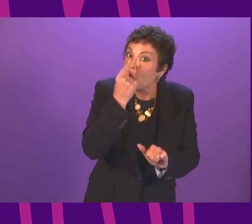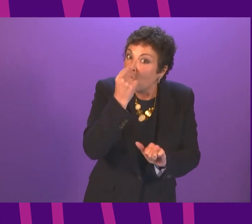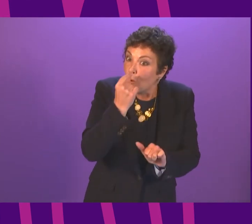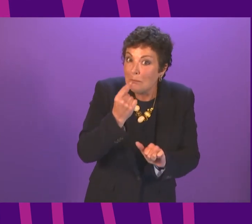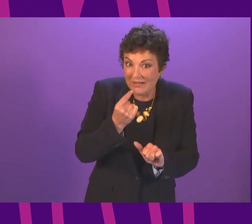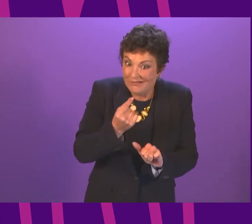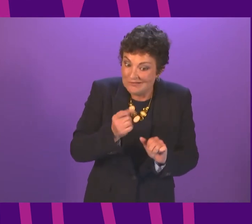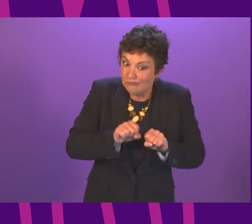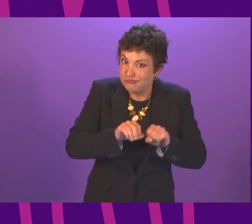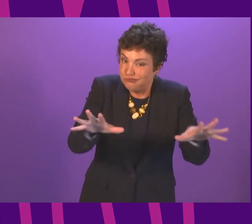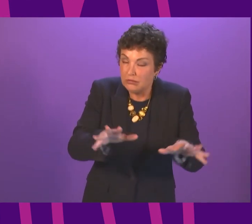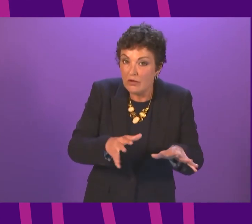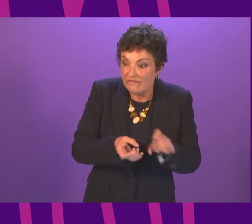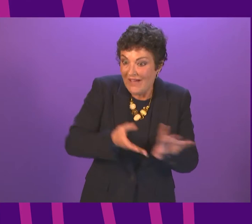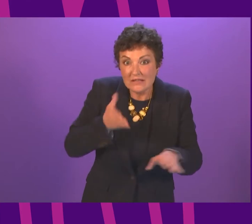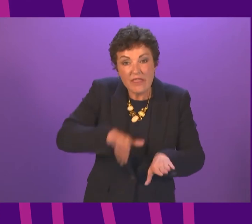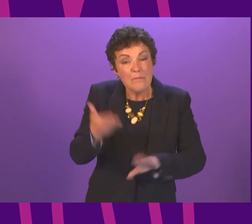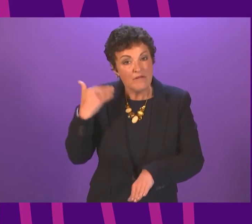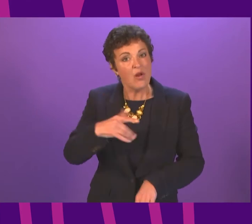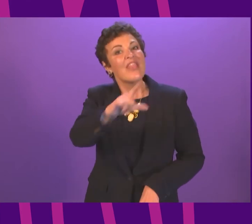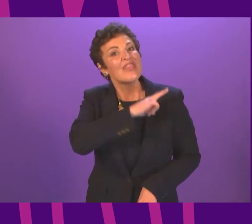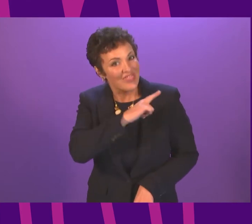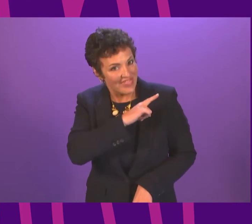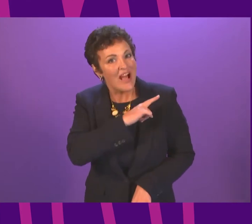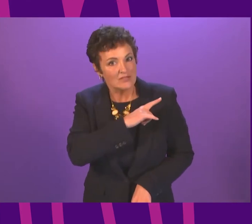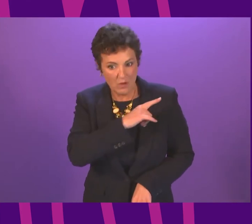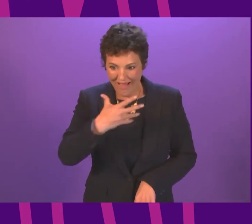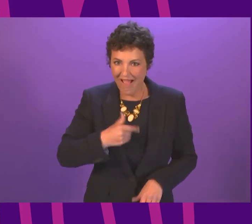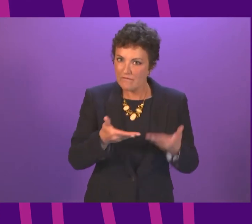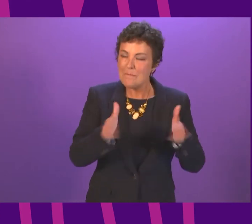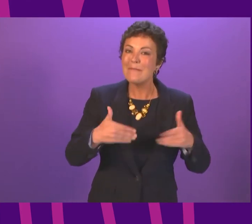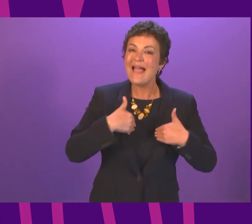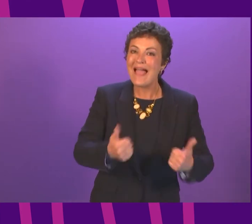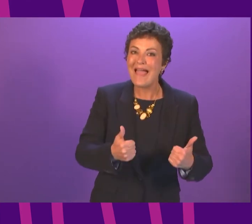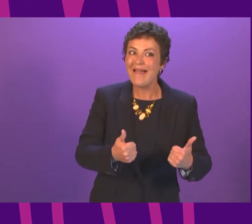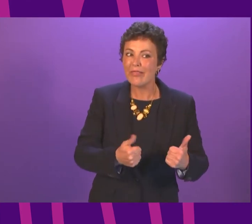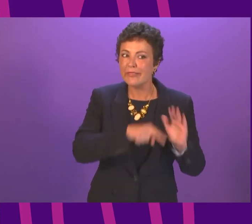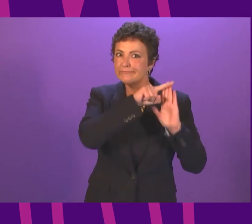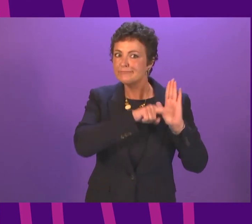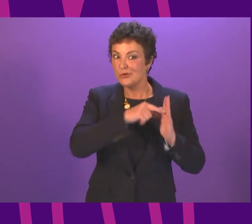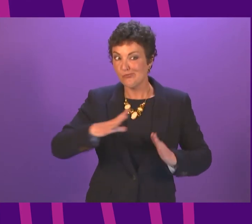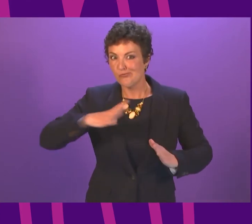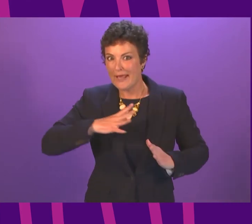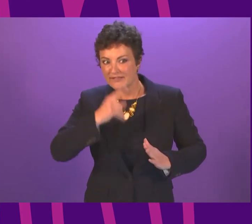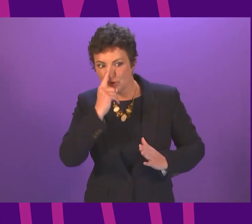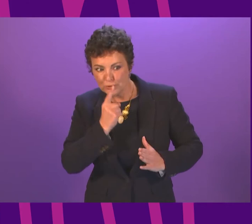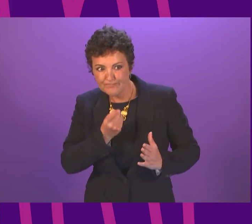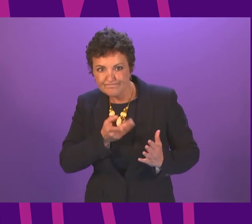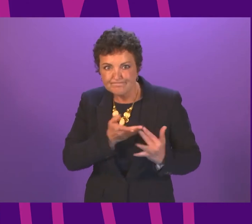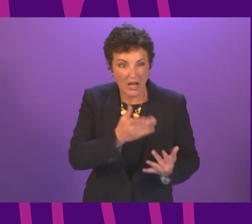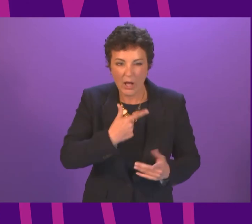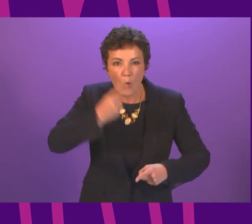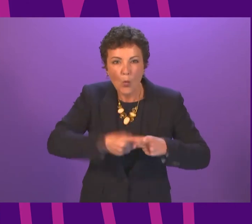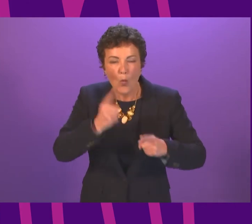the year to take a grip again. That is why there are the public health interventions underway across Glasgow right now, surge